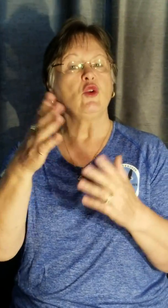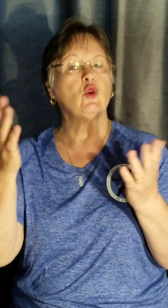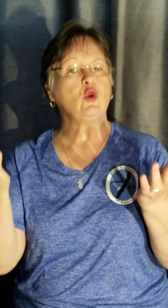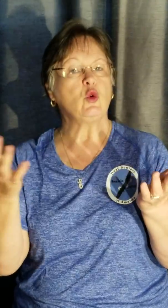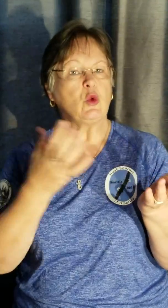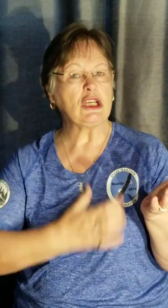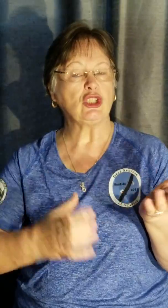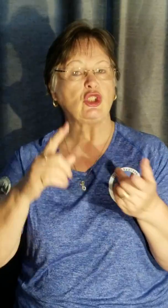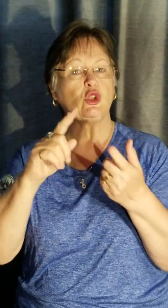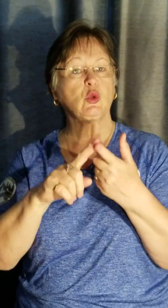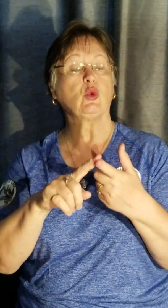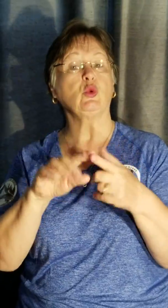You are so